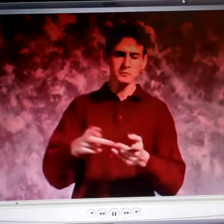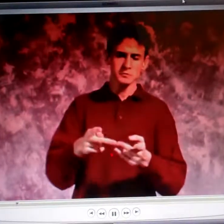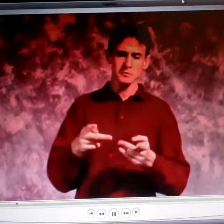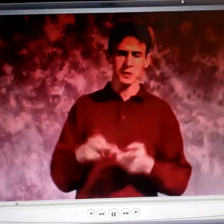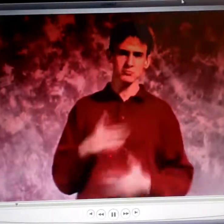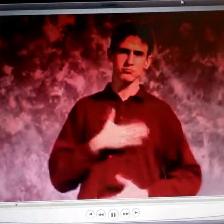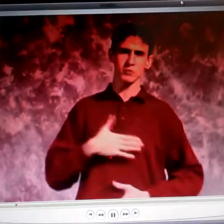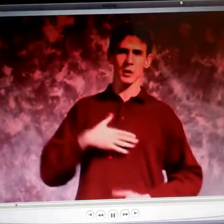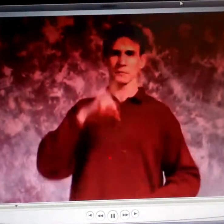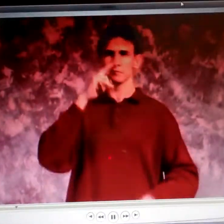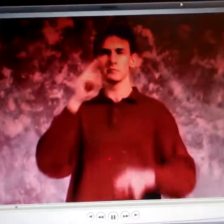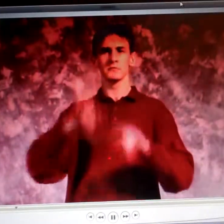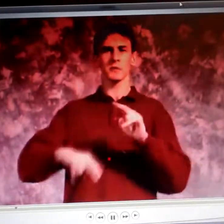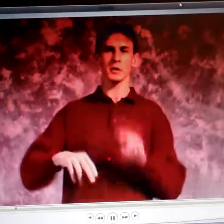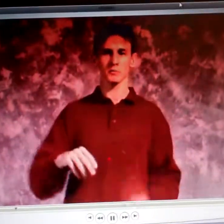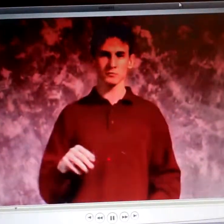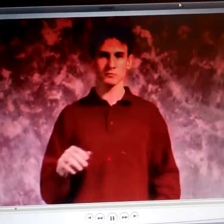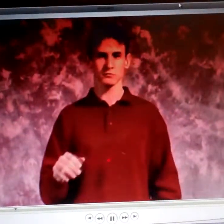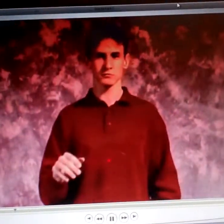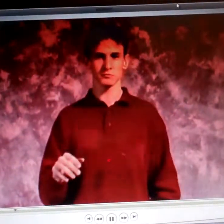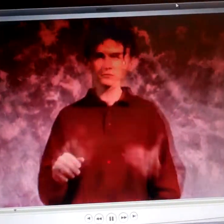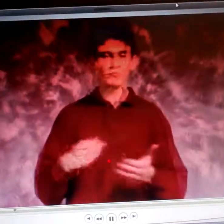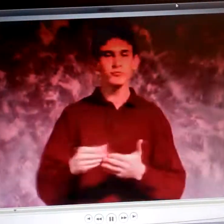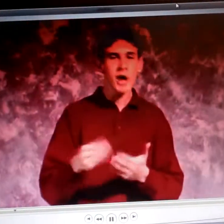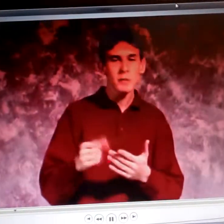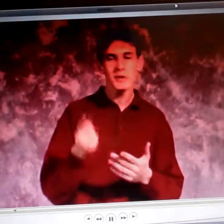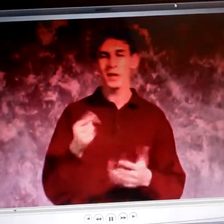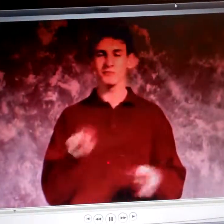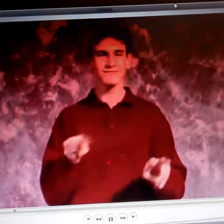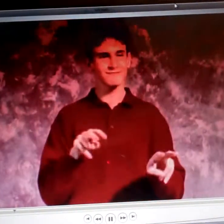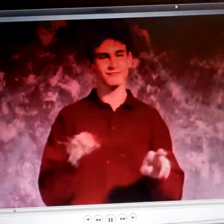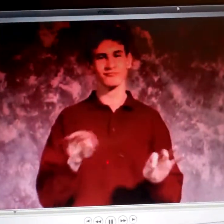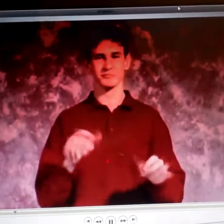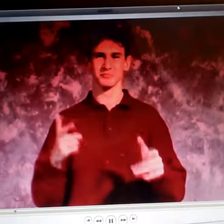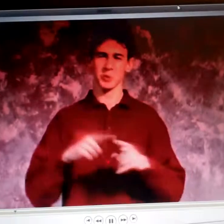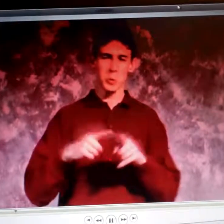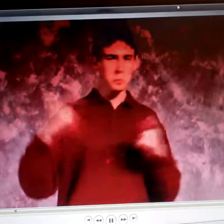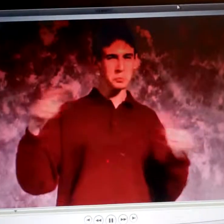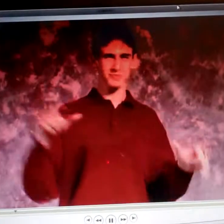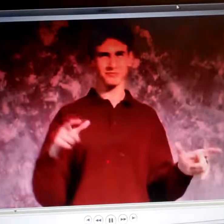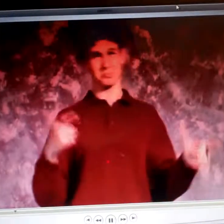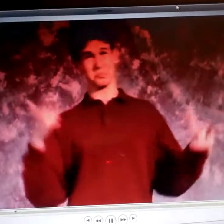And I love that place. I had so much fun there. We went shopping.